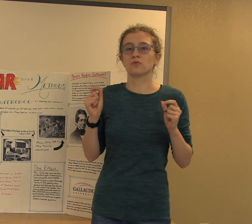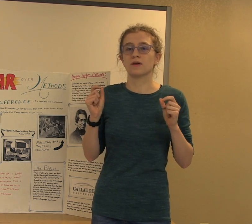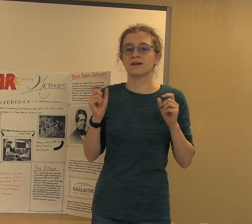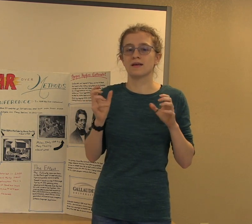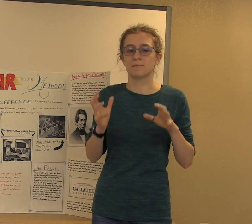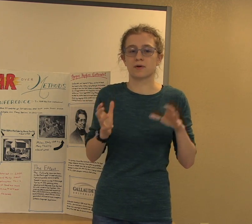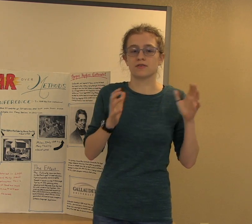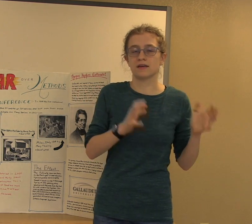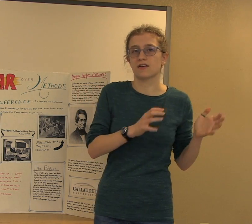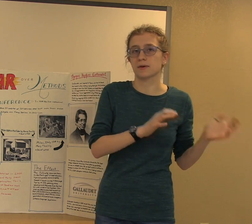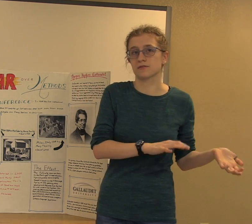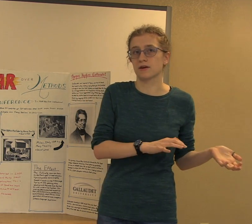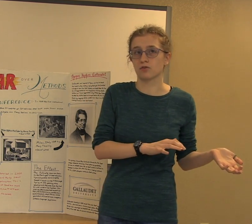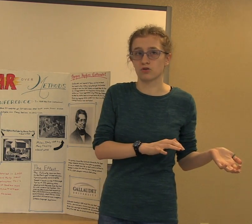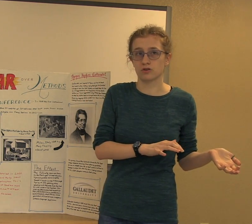embrace the aspects of deaf culture.